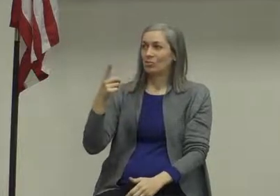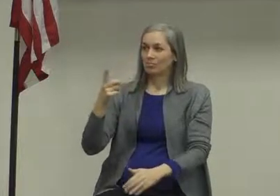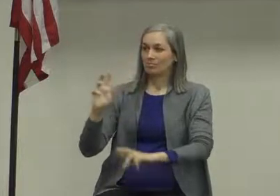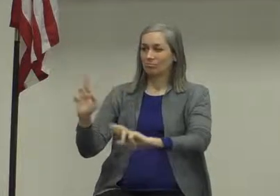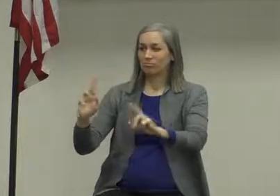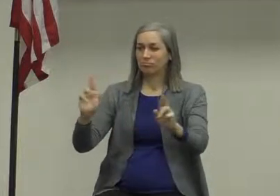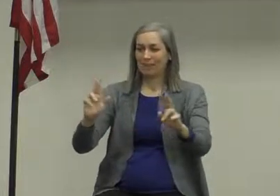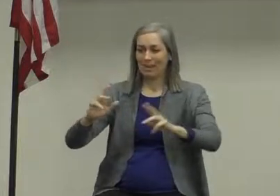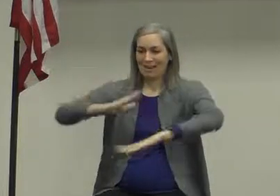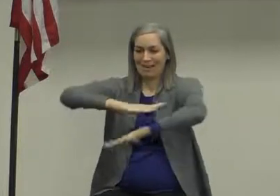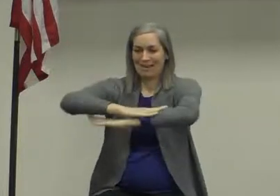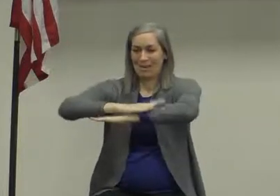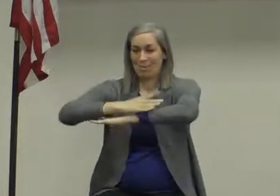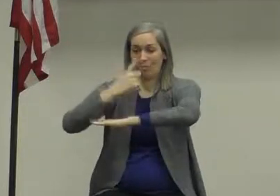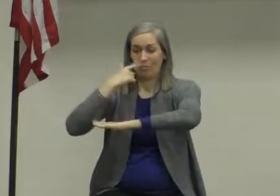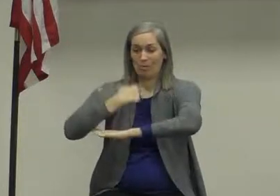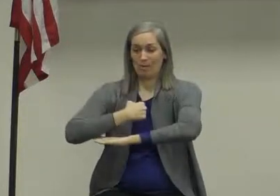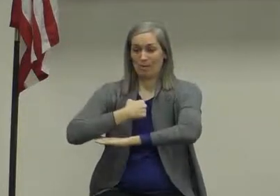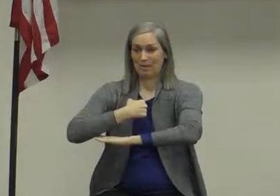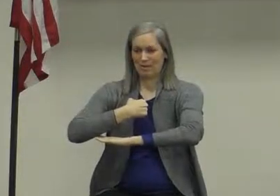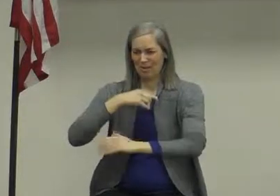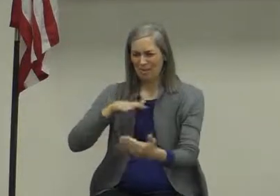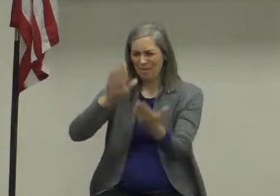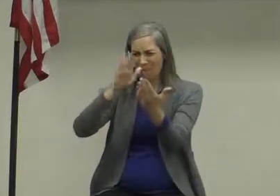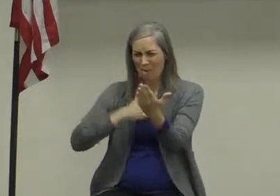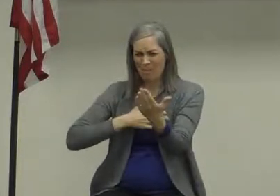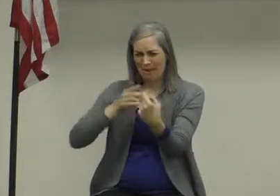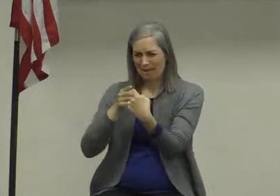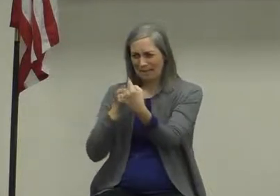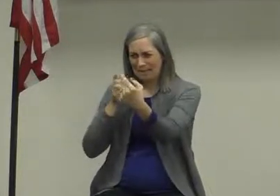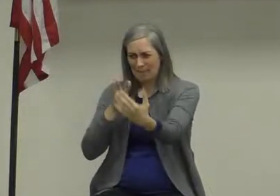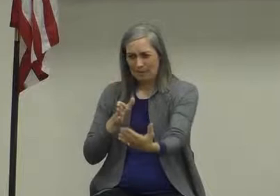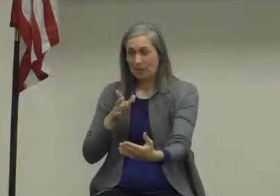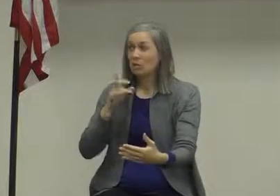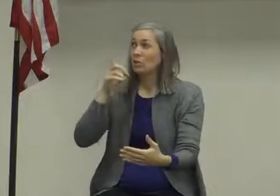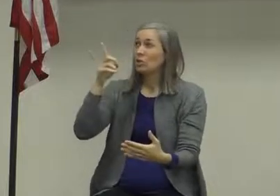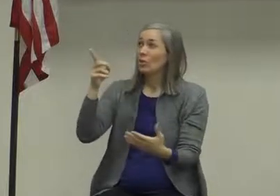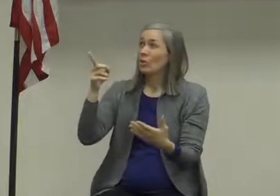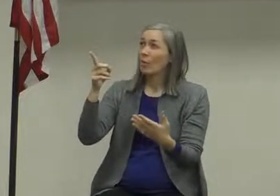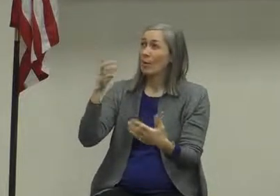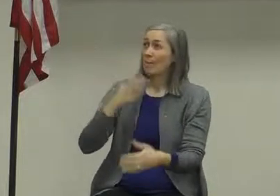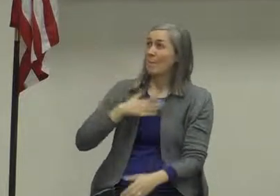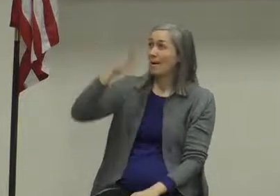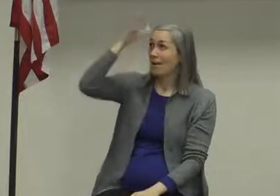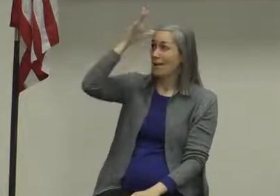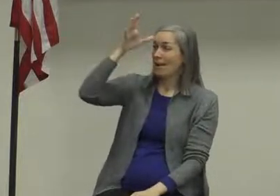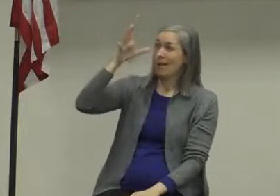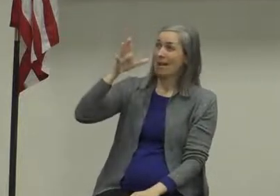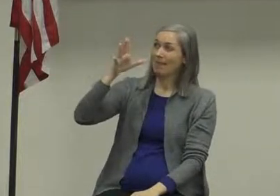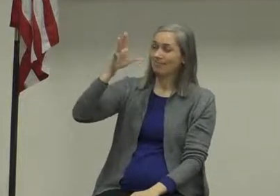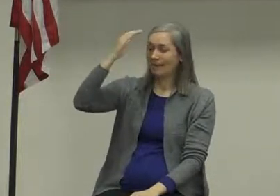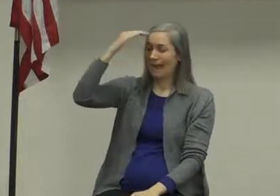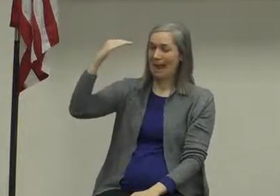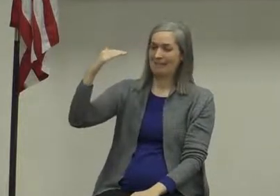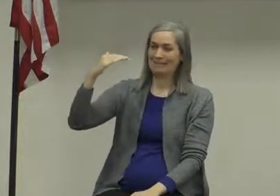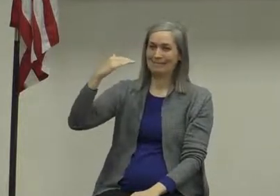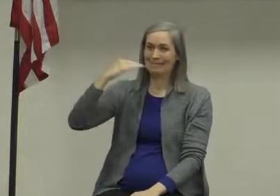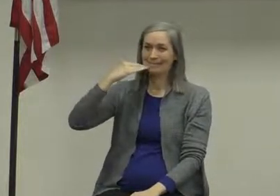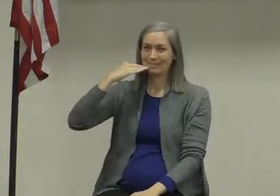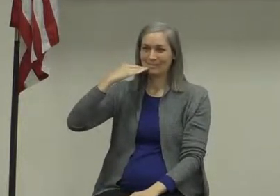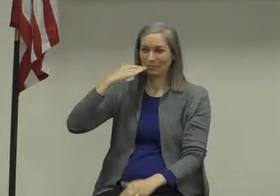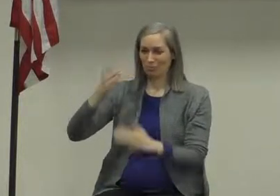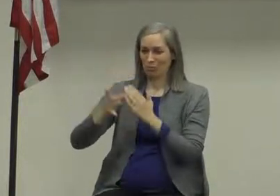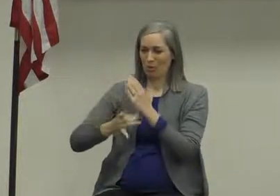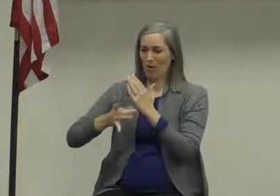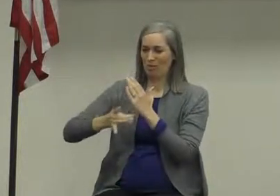before me in the presence of my enemies you have anointed my head with oil my cup